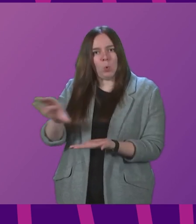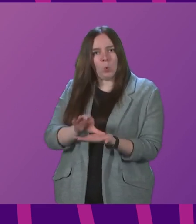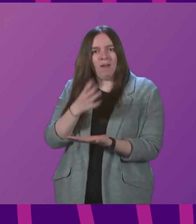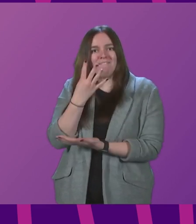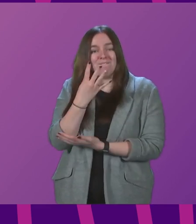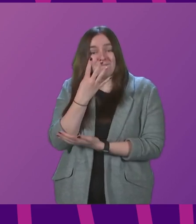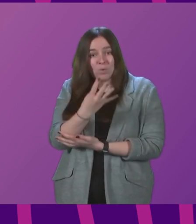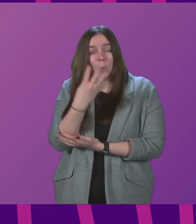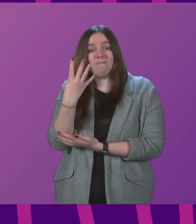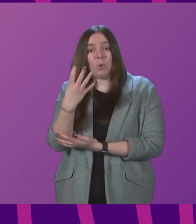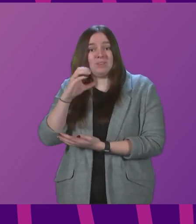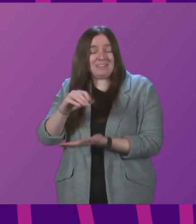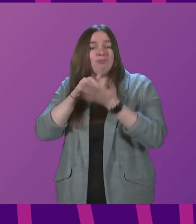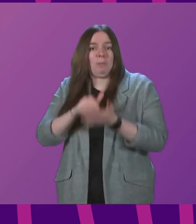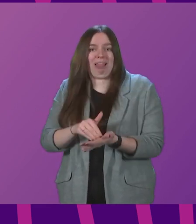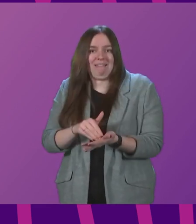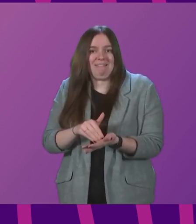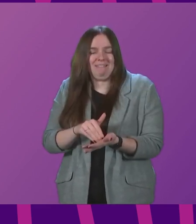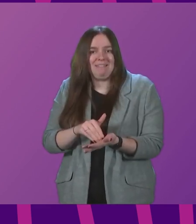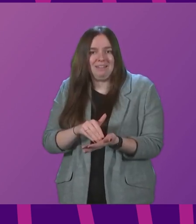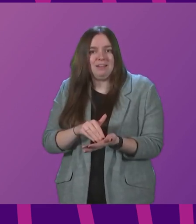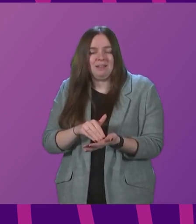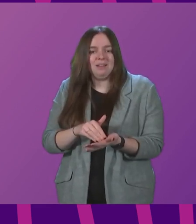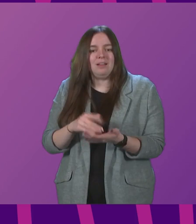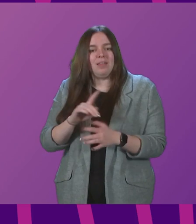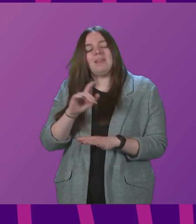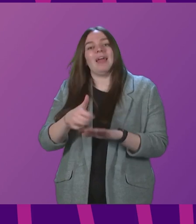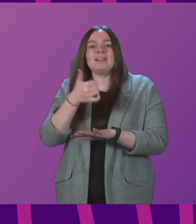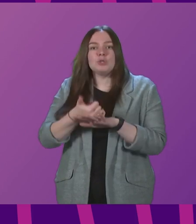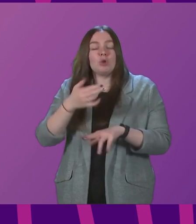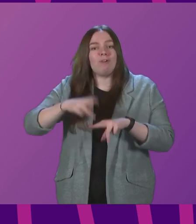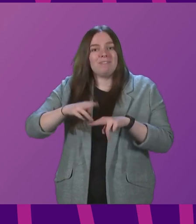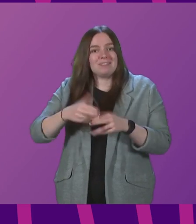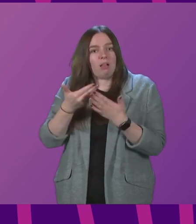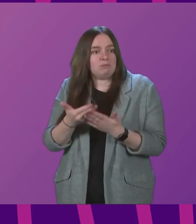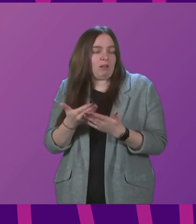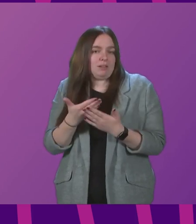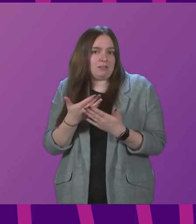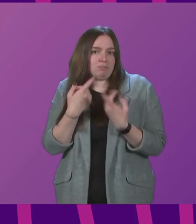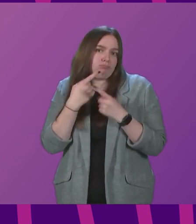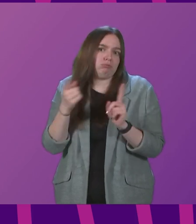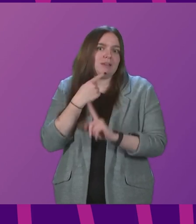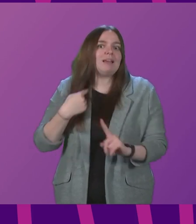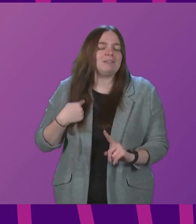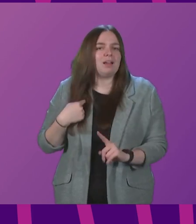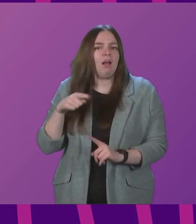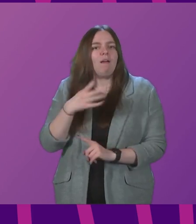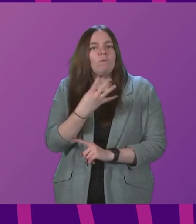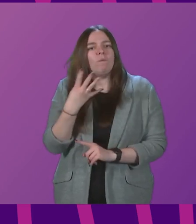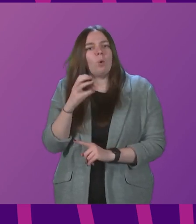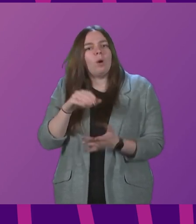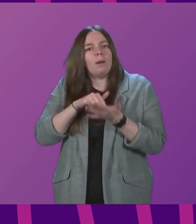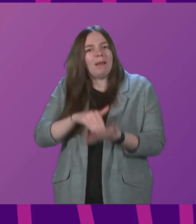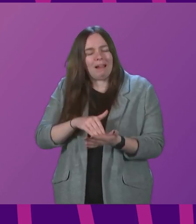£440 million. As the Institute for Fiscal Studies made clear yesterday, this £440 million is